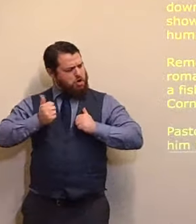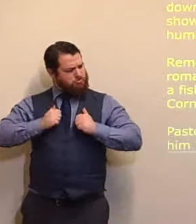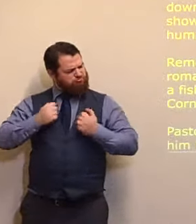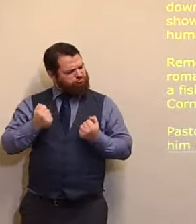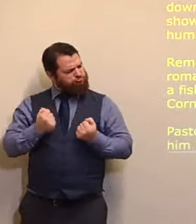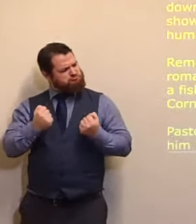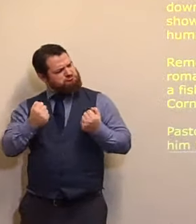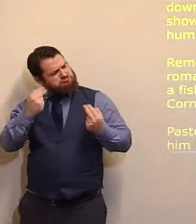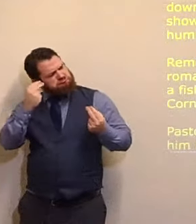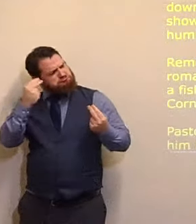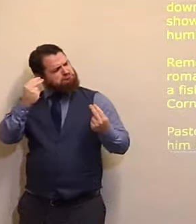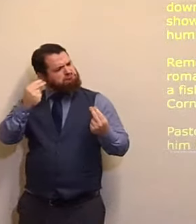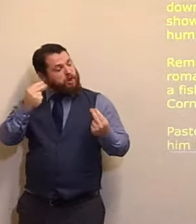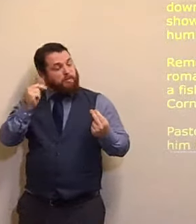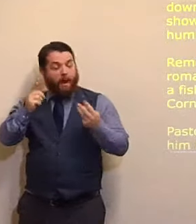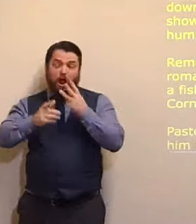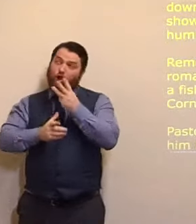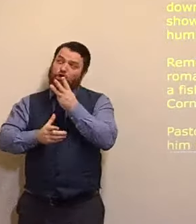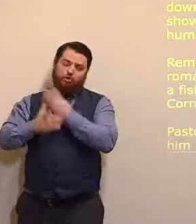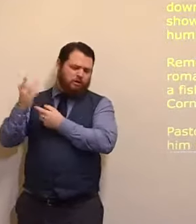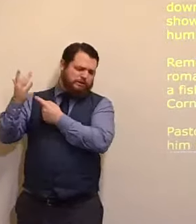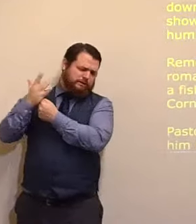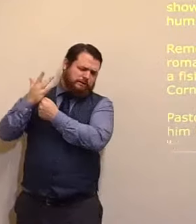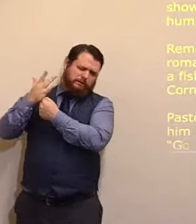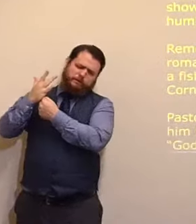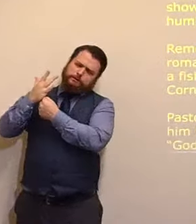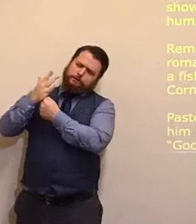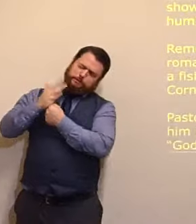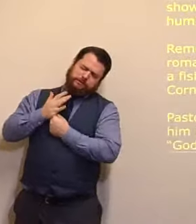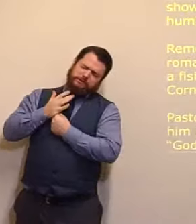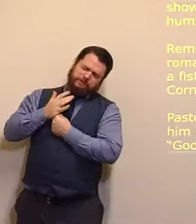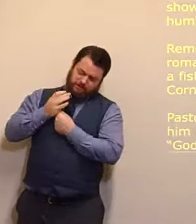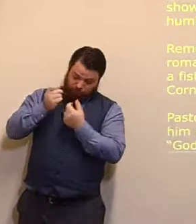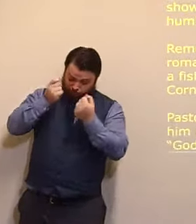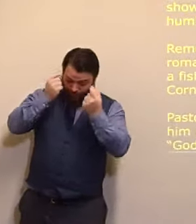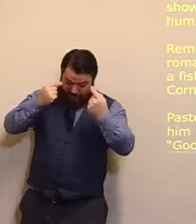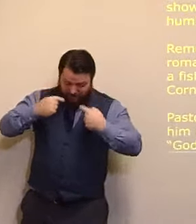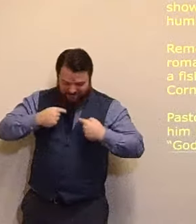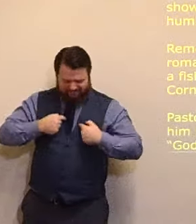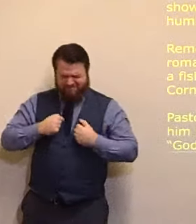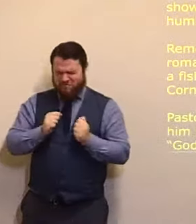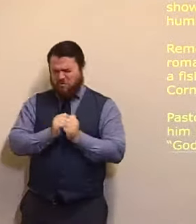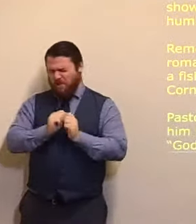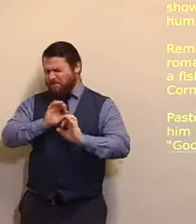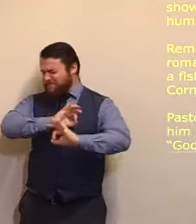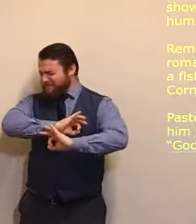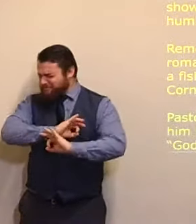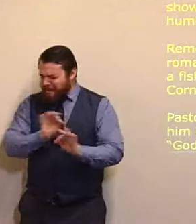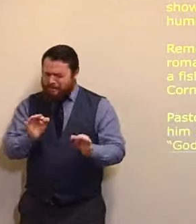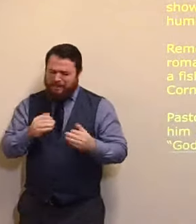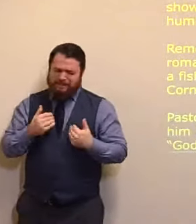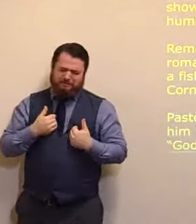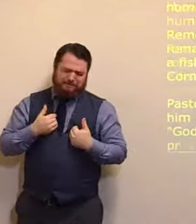God crush him down, and he sees that, he is nothing, and he is humble to the dust,